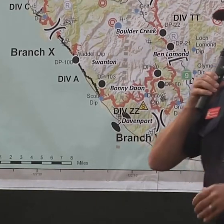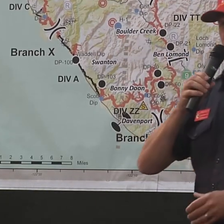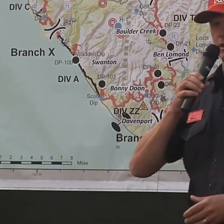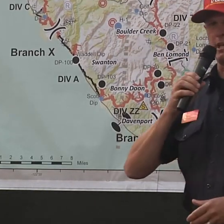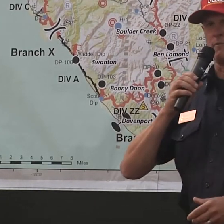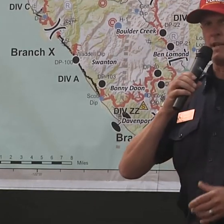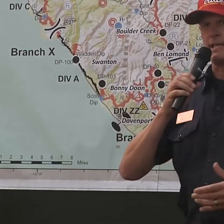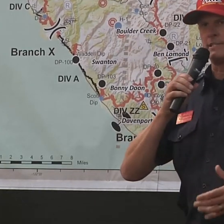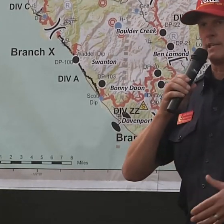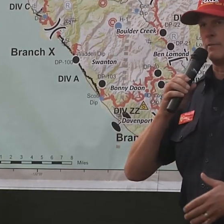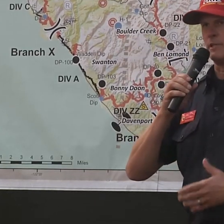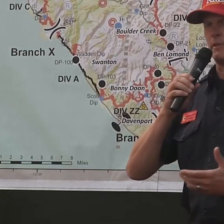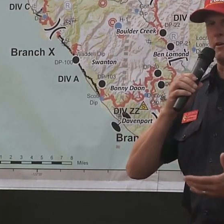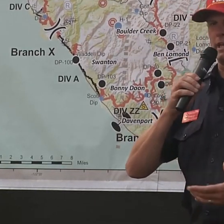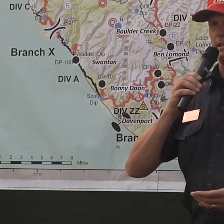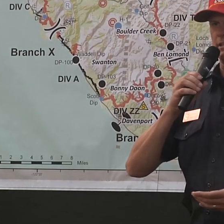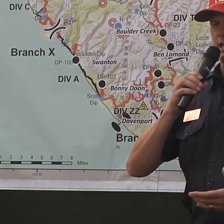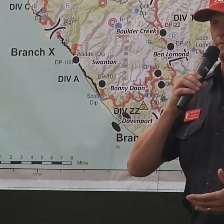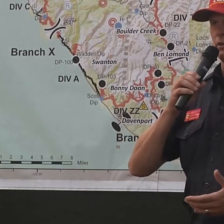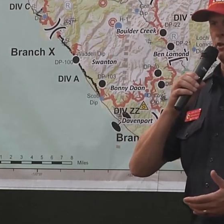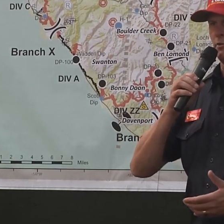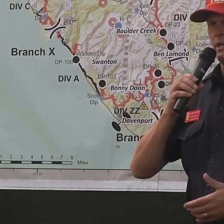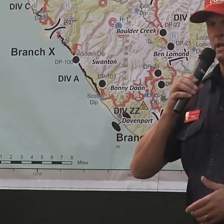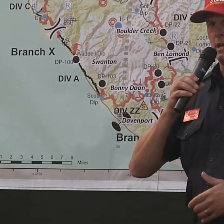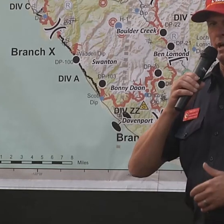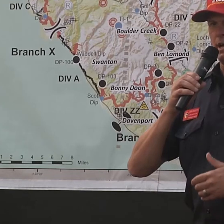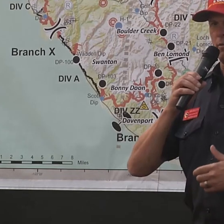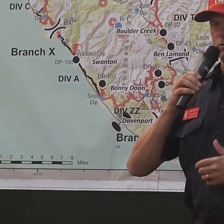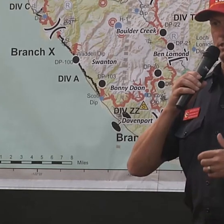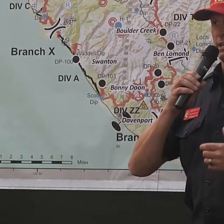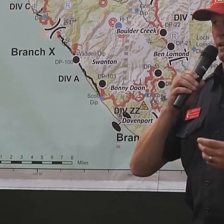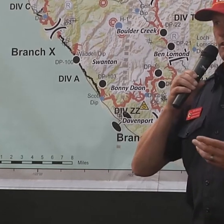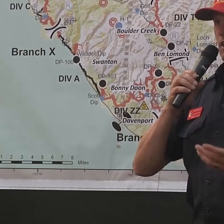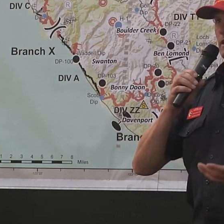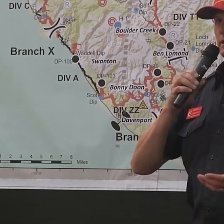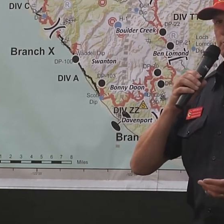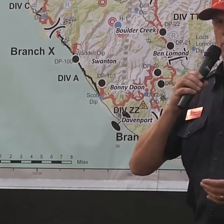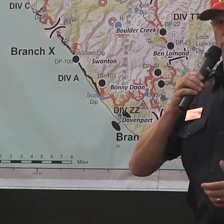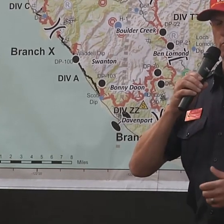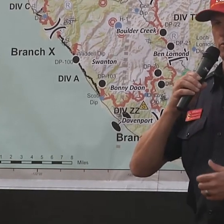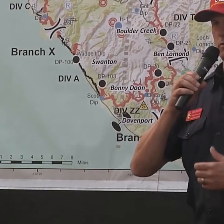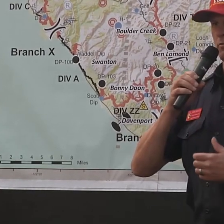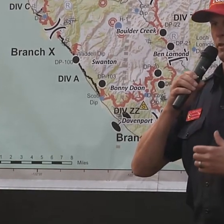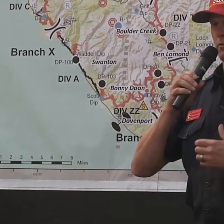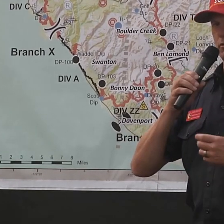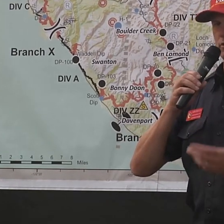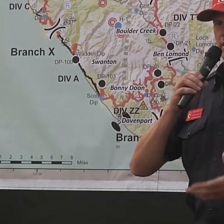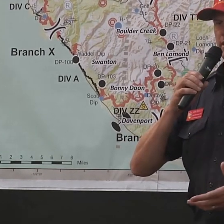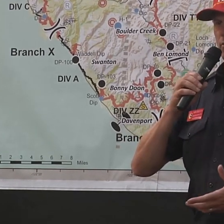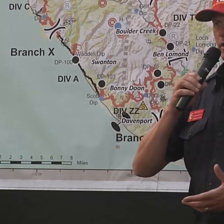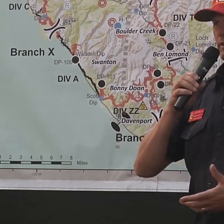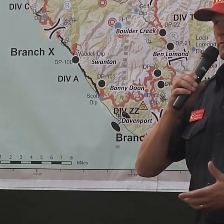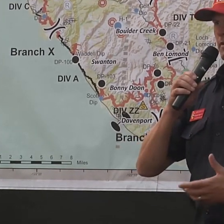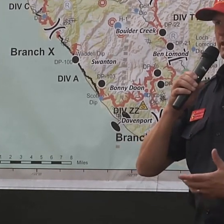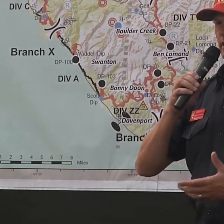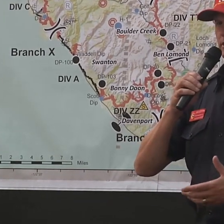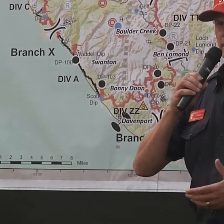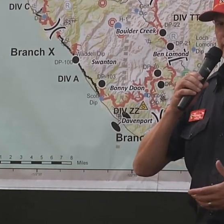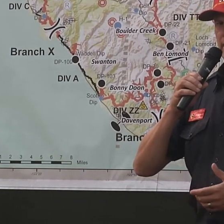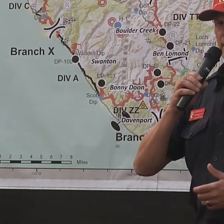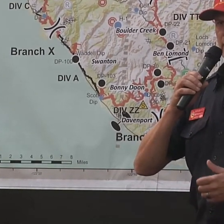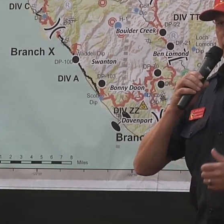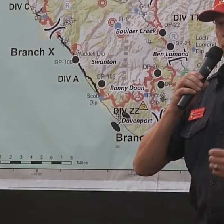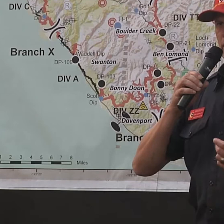Again, that's looking fantastic. I was up there again this afternoon. We're seeing a lot less smoke. The crews are in there working very